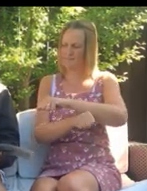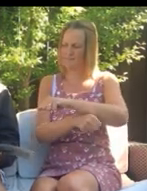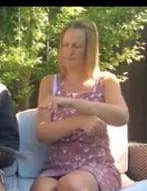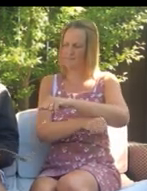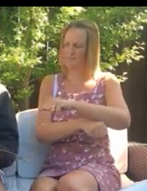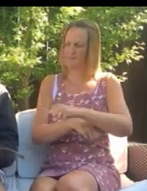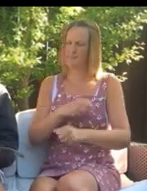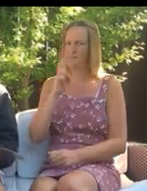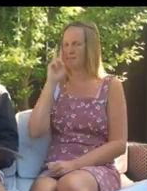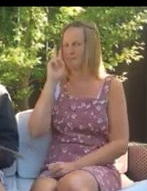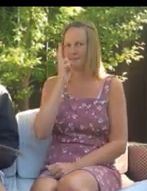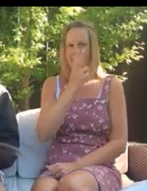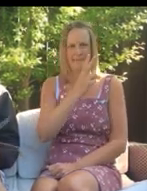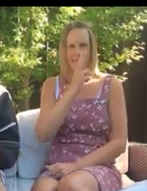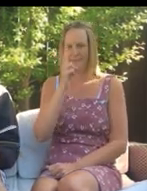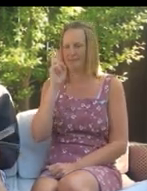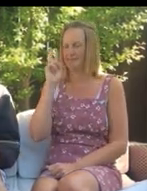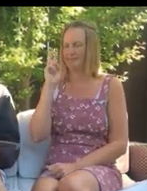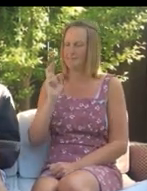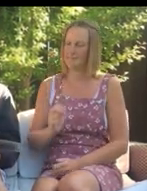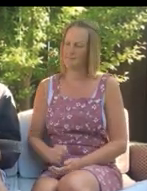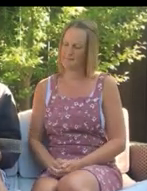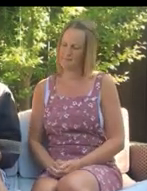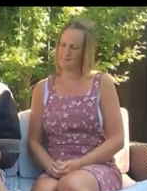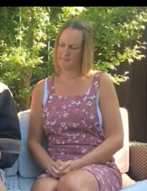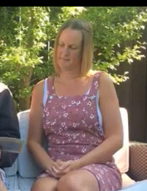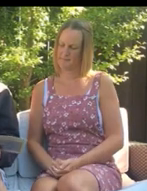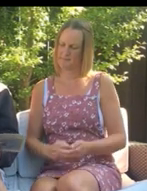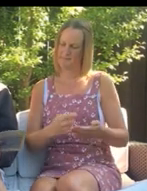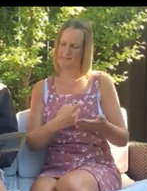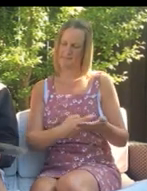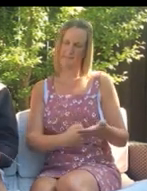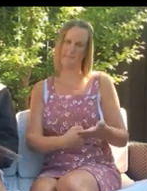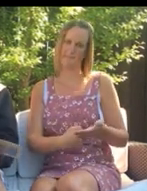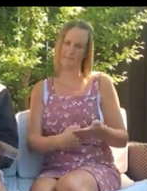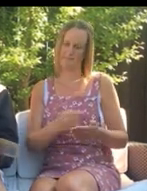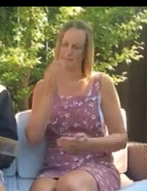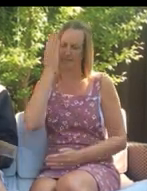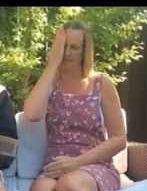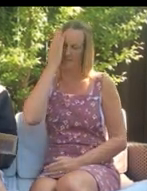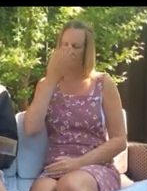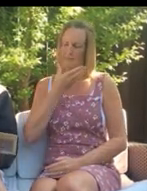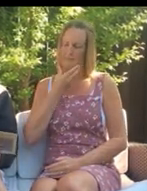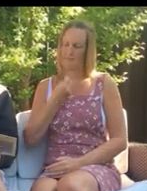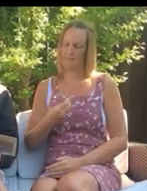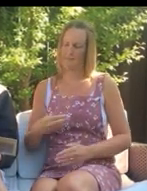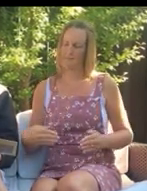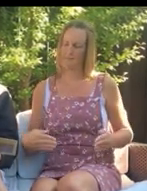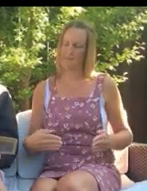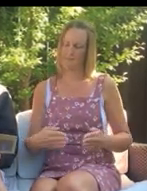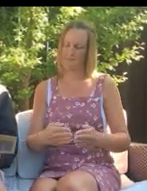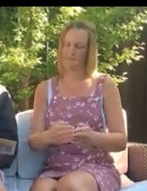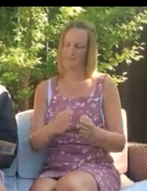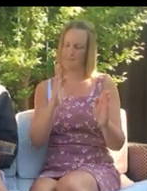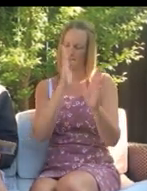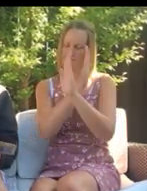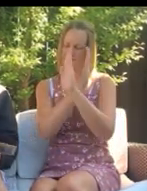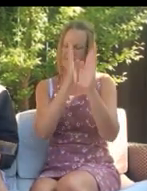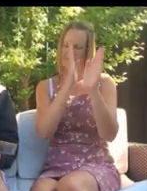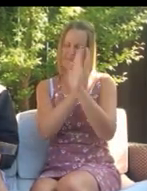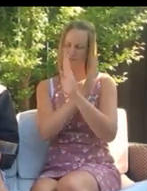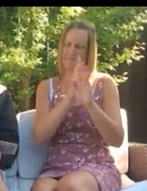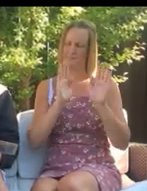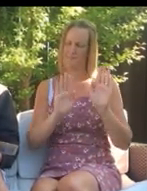cautiously start to explore. It's Rags who spots the pirate ship at anchor in a hidden bay.